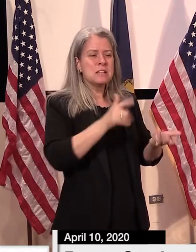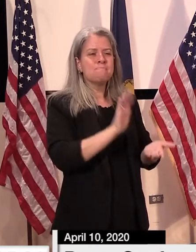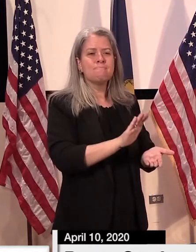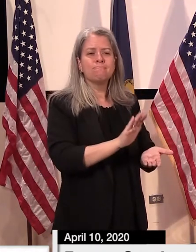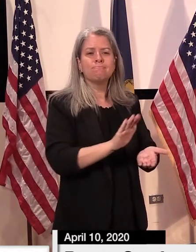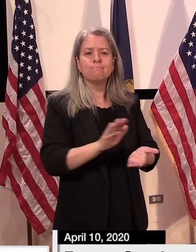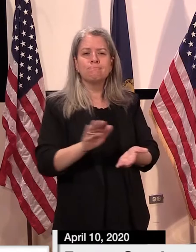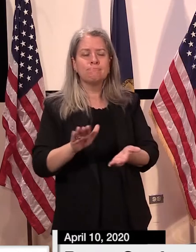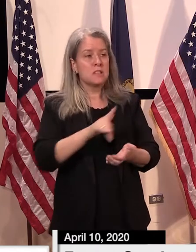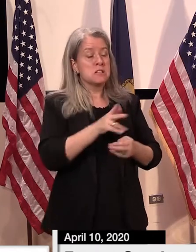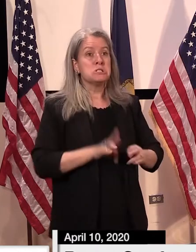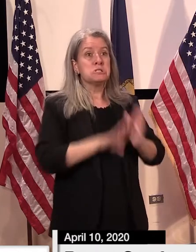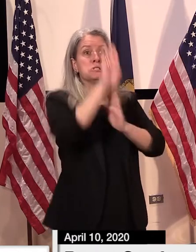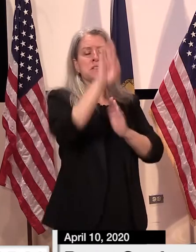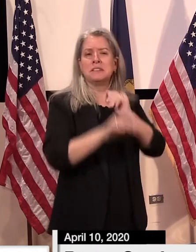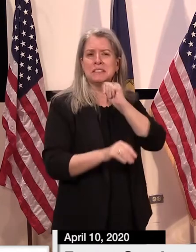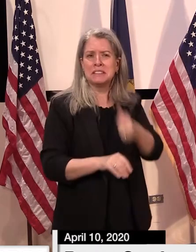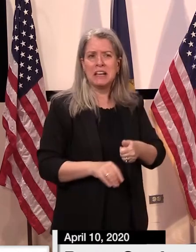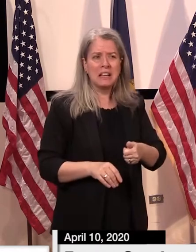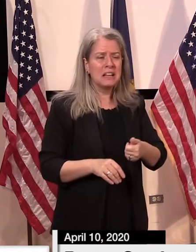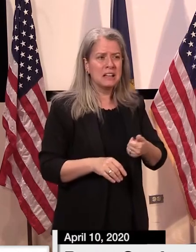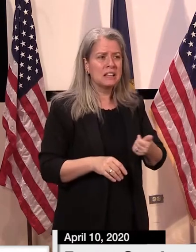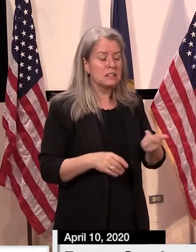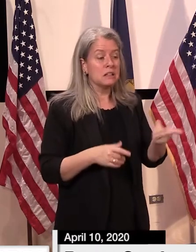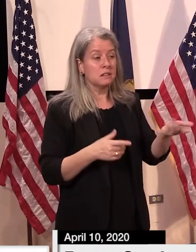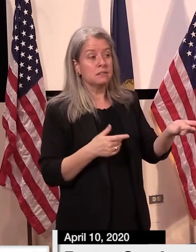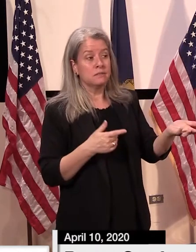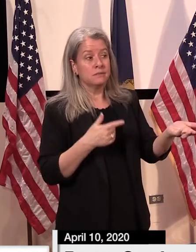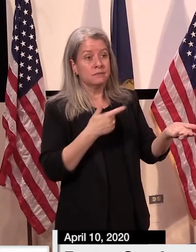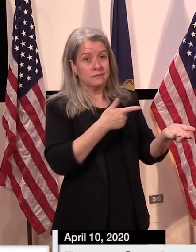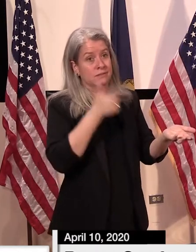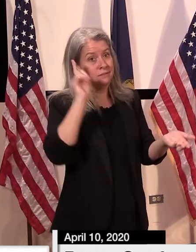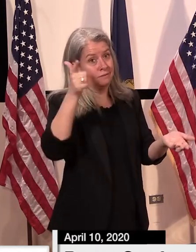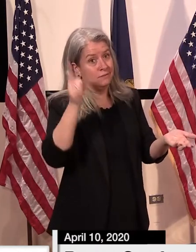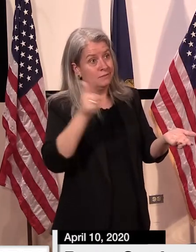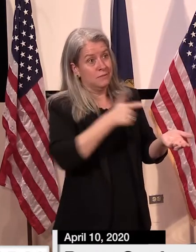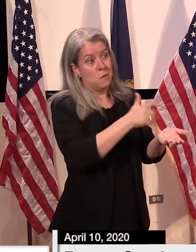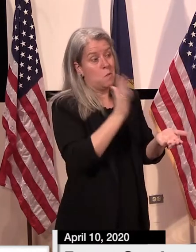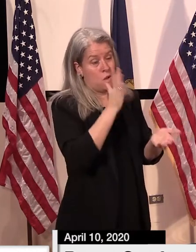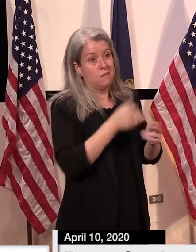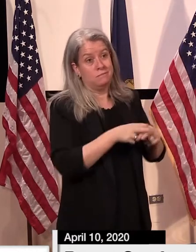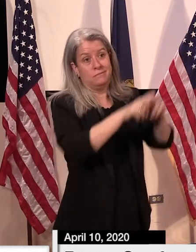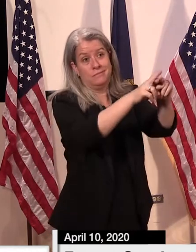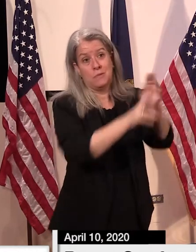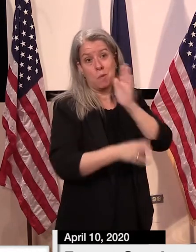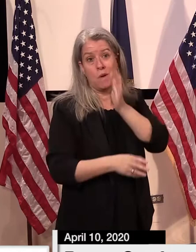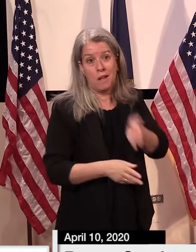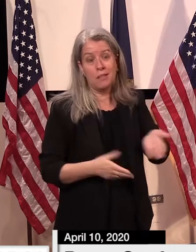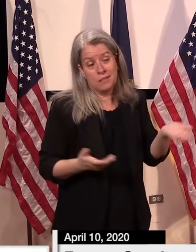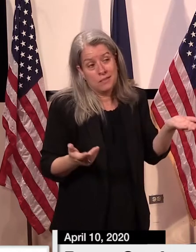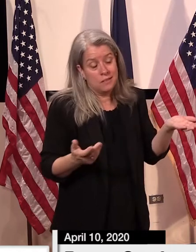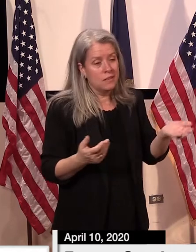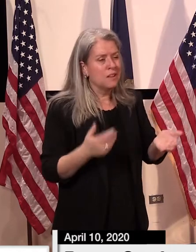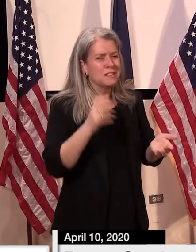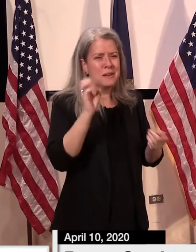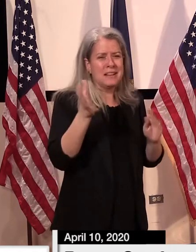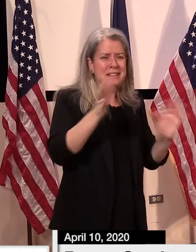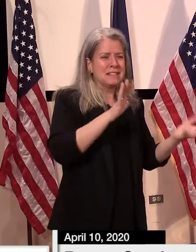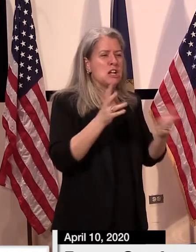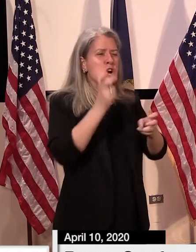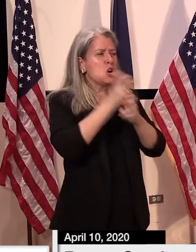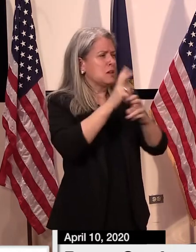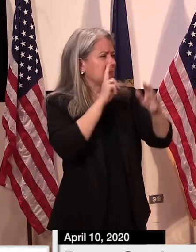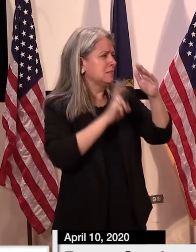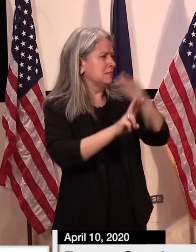experience with the virus, who presumably will eventually reach a new stage. So I would think that